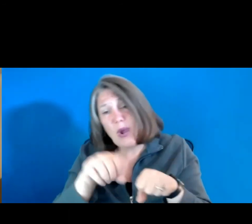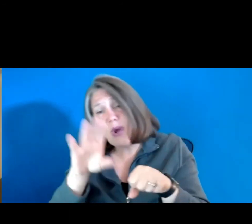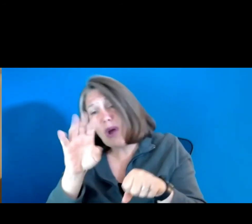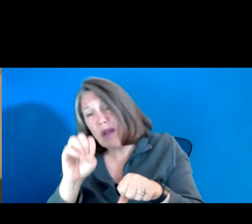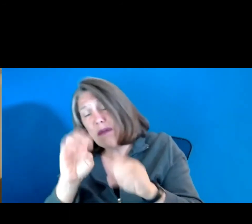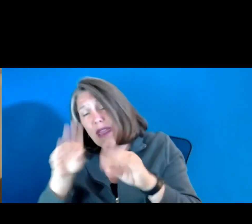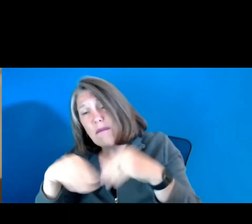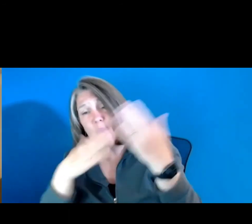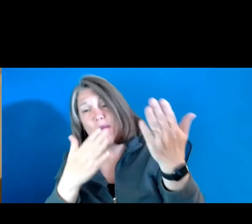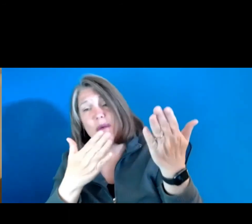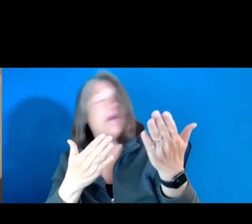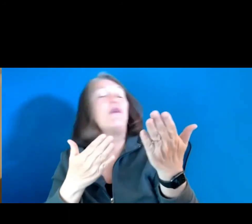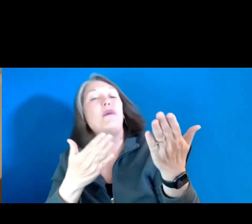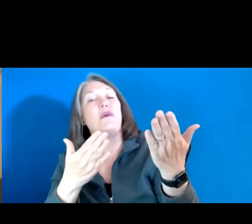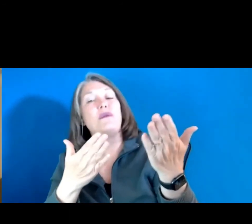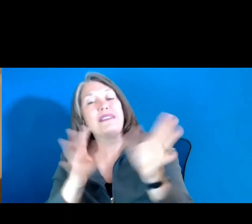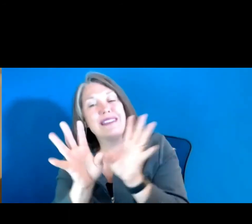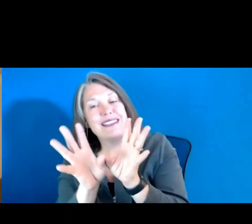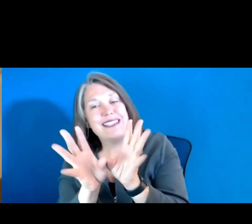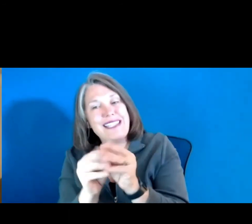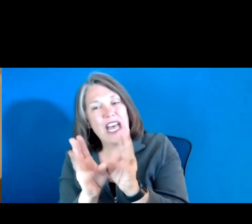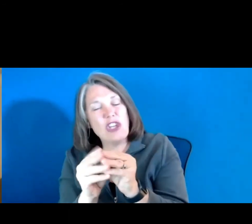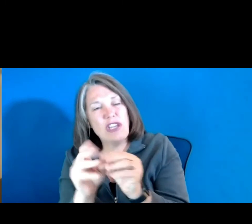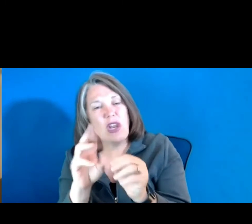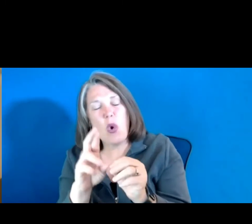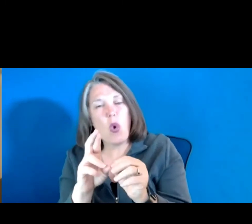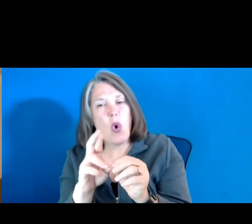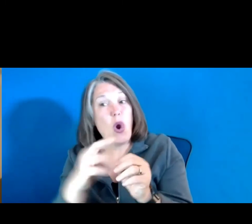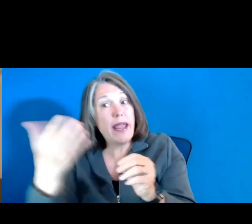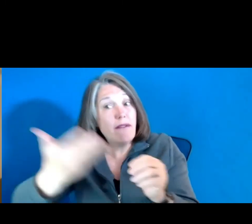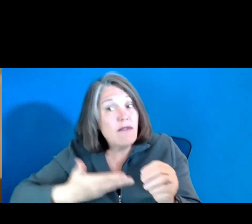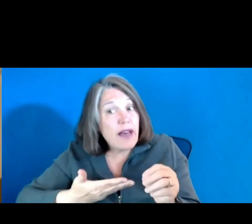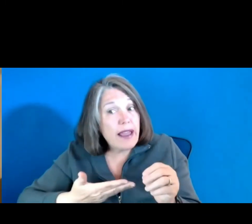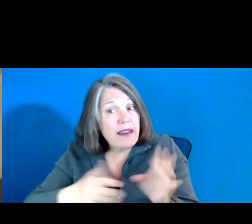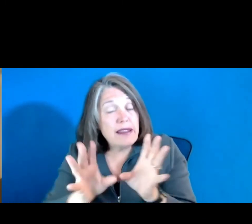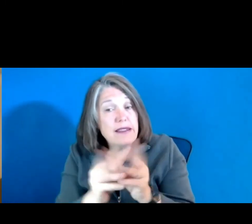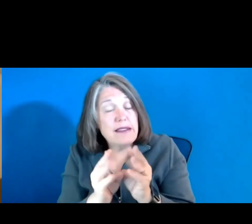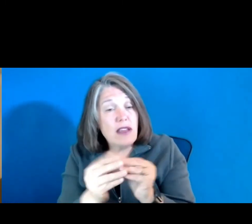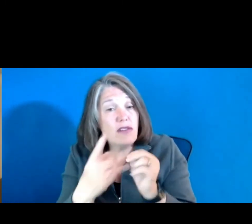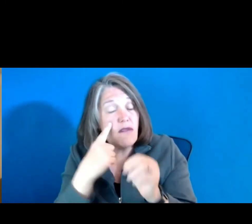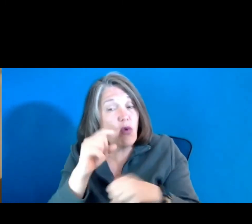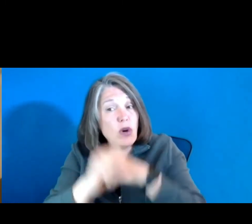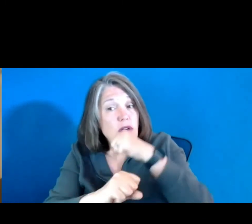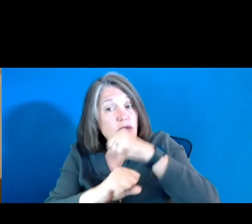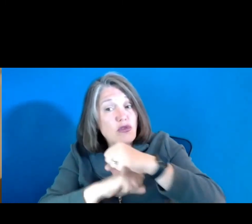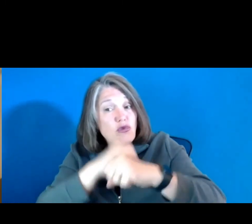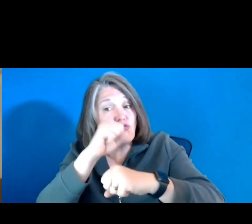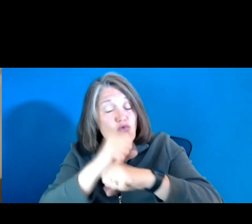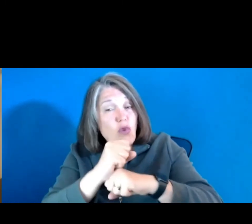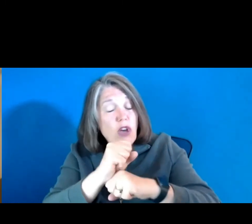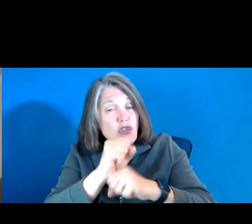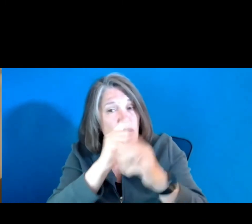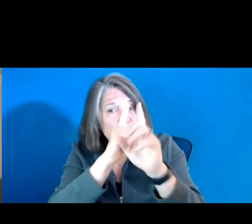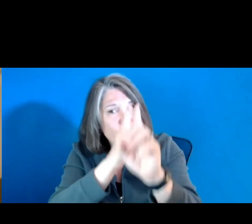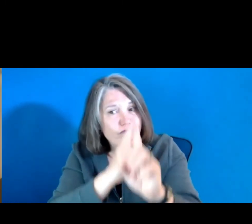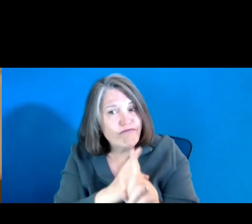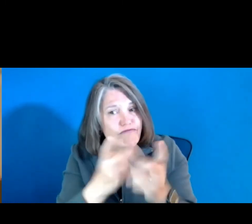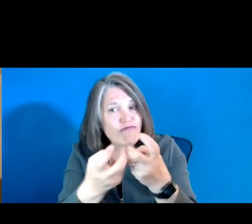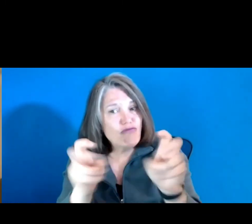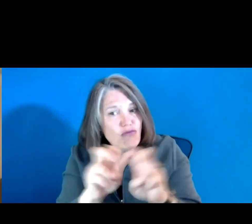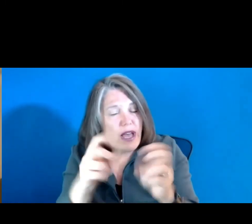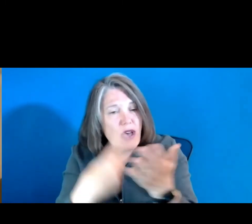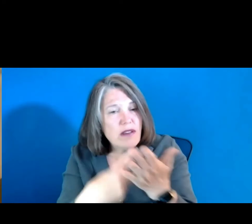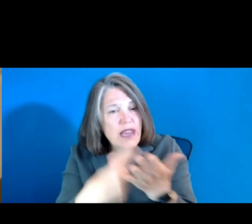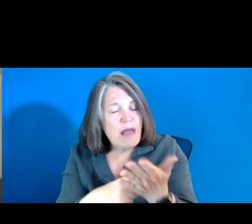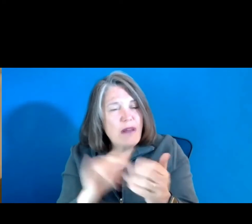proposed session or an invited session for a structured roundtable. they may be, as I described